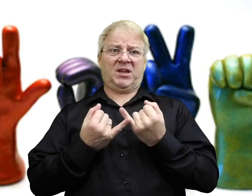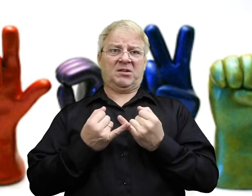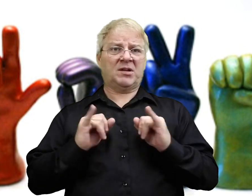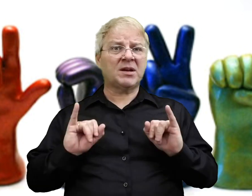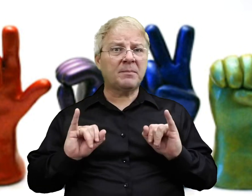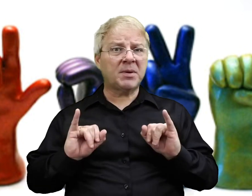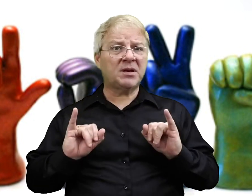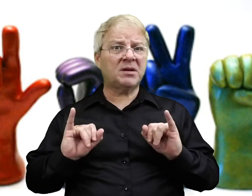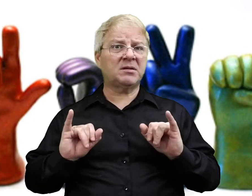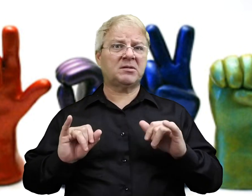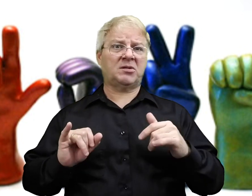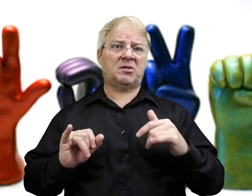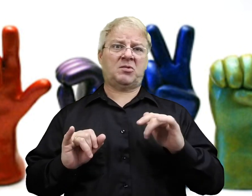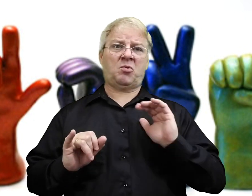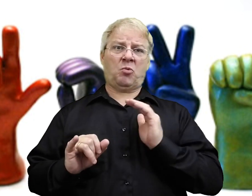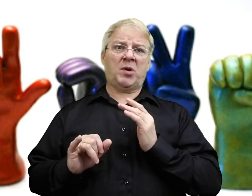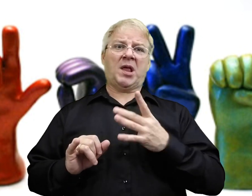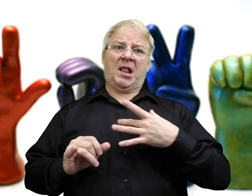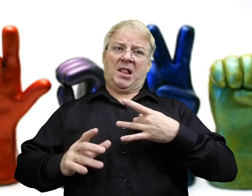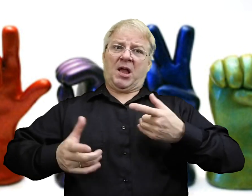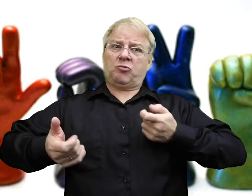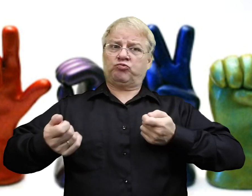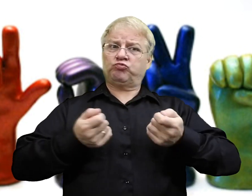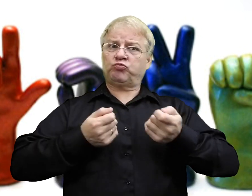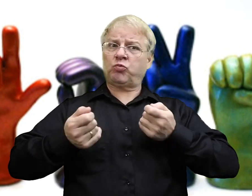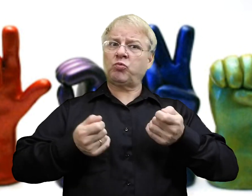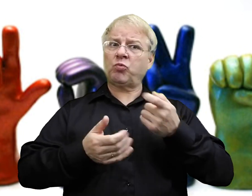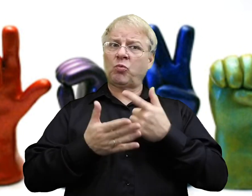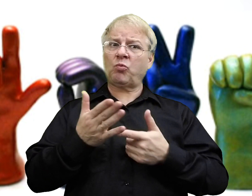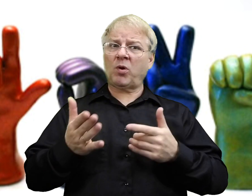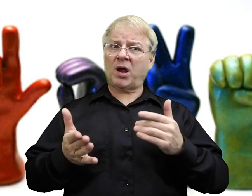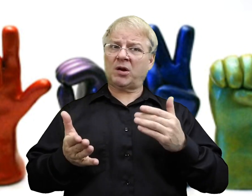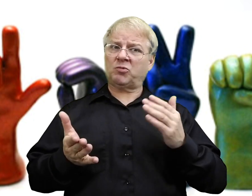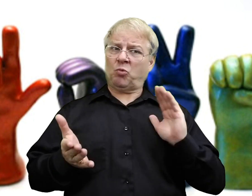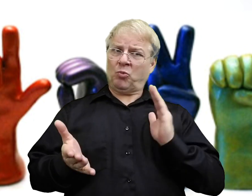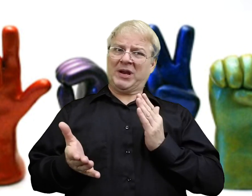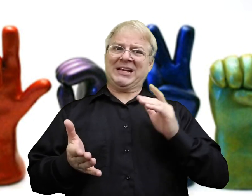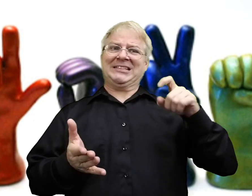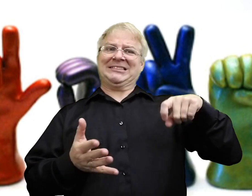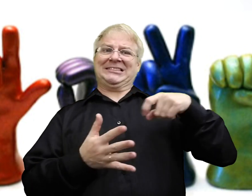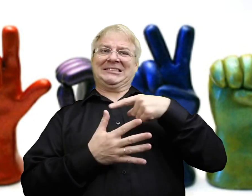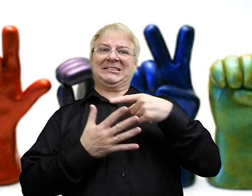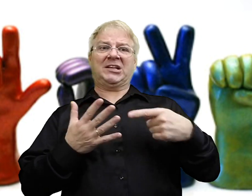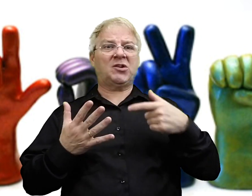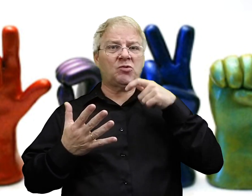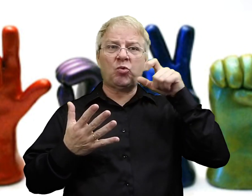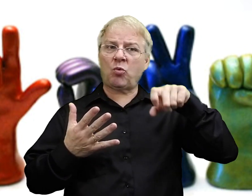We all like to feel independent. And we like to control our own destiny